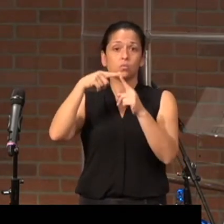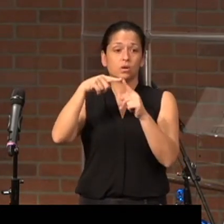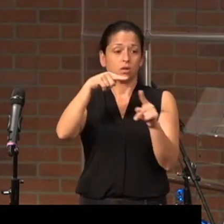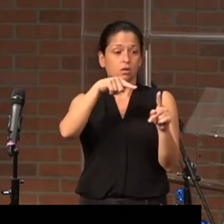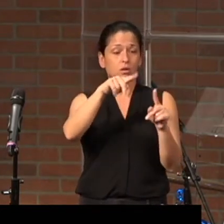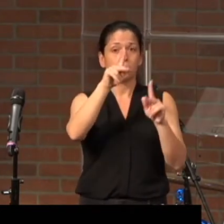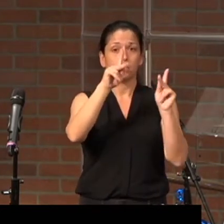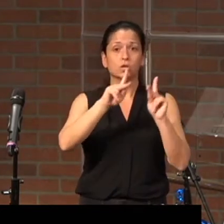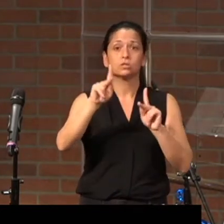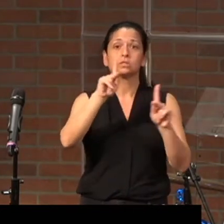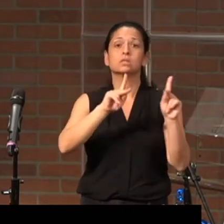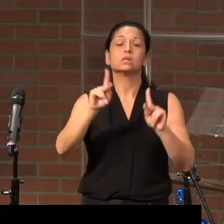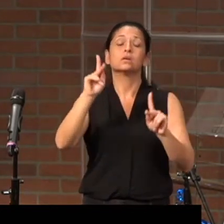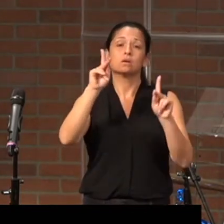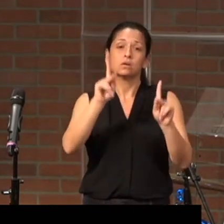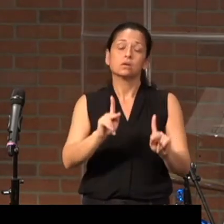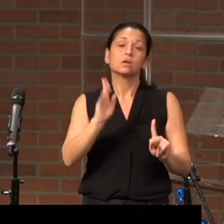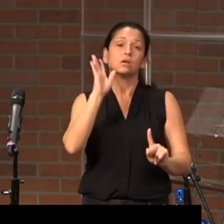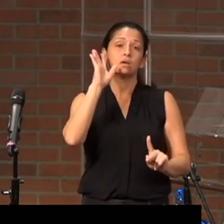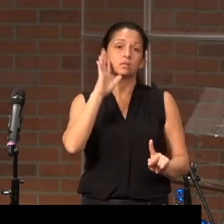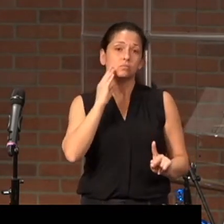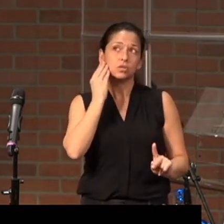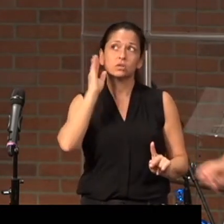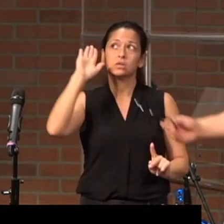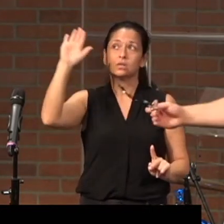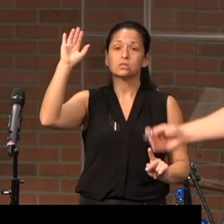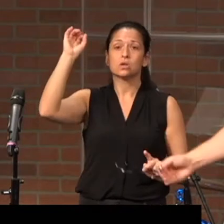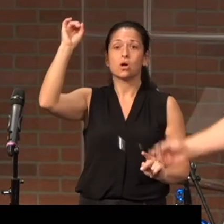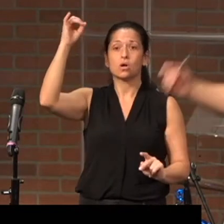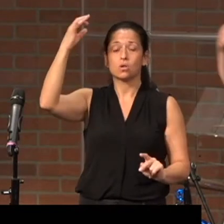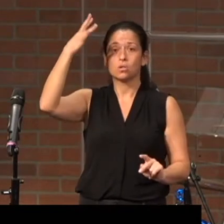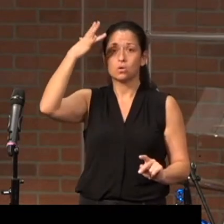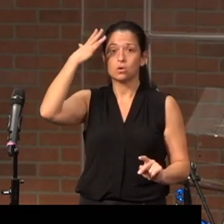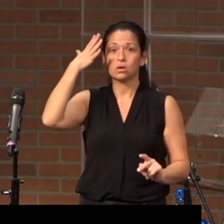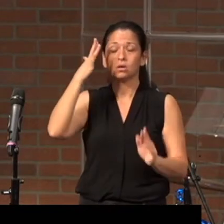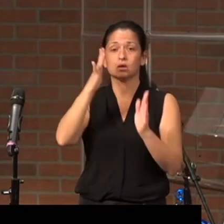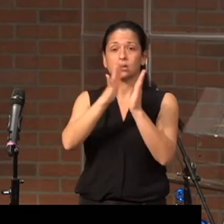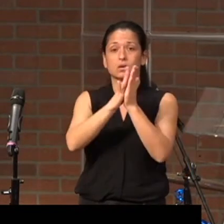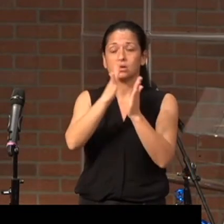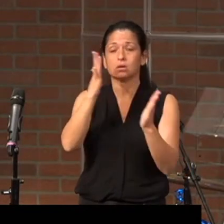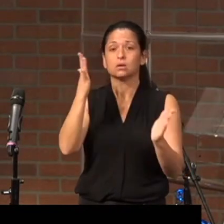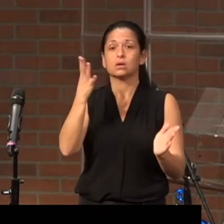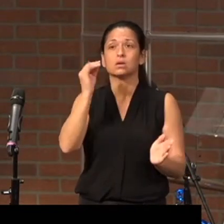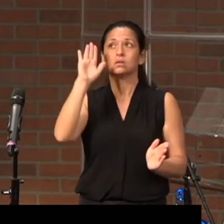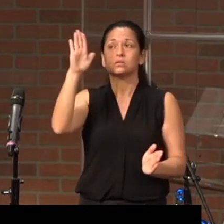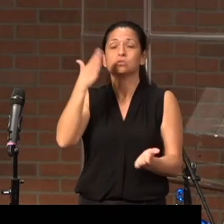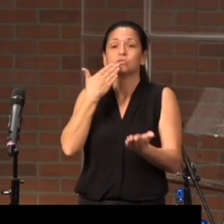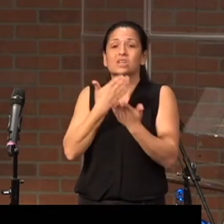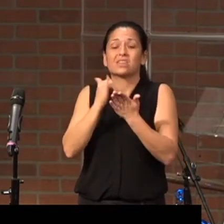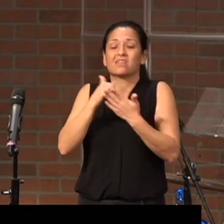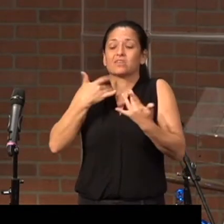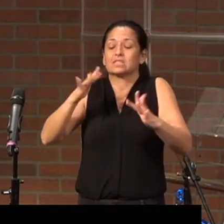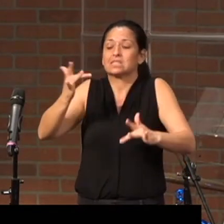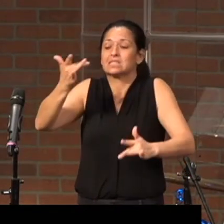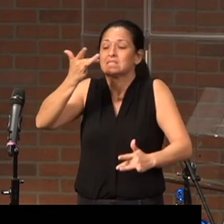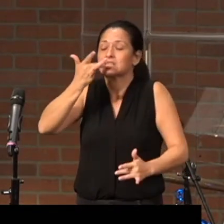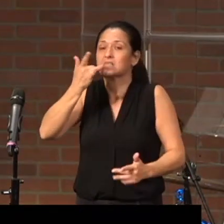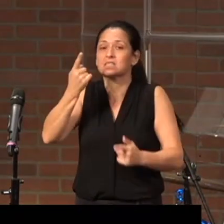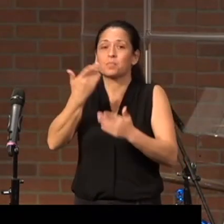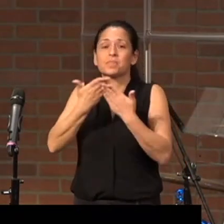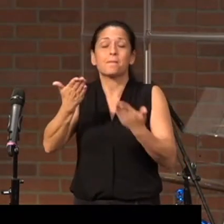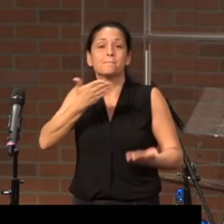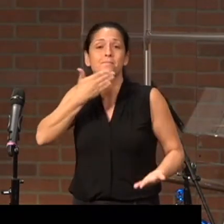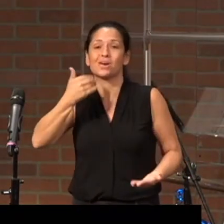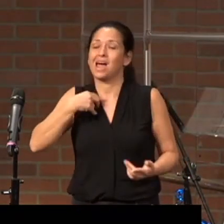his glory and his goodness, that I have tasted something better. That I can't go